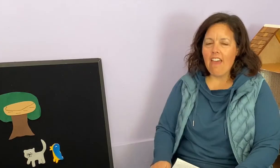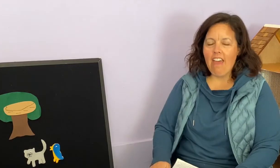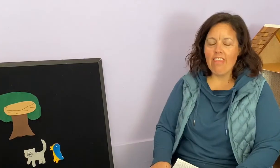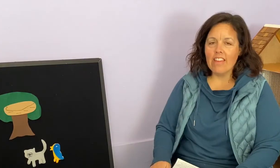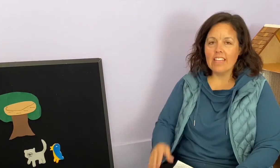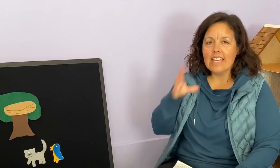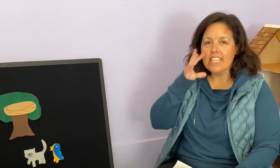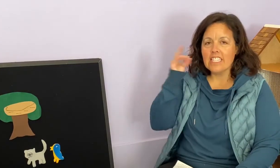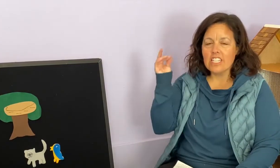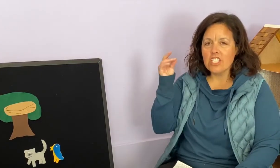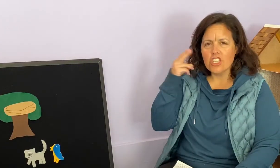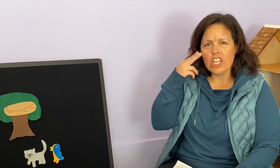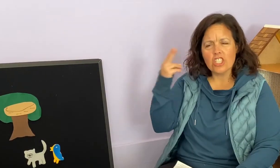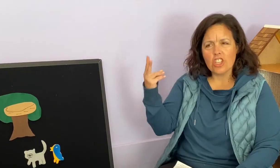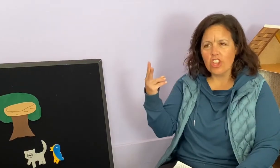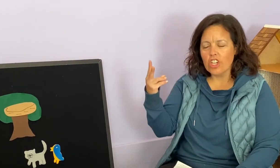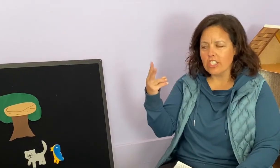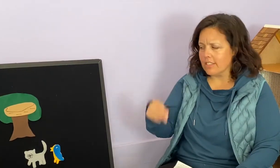And the kitten just looked.